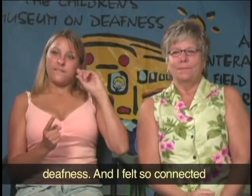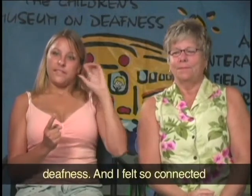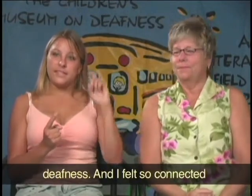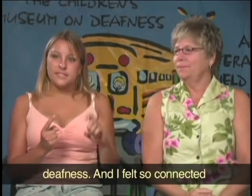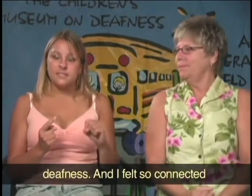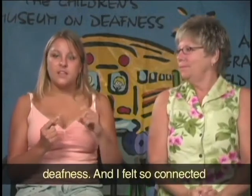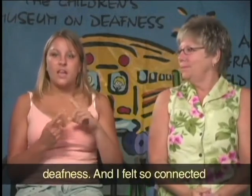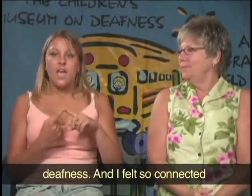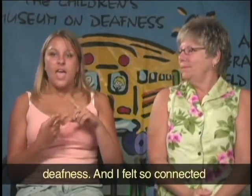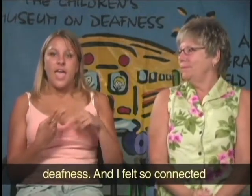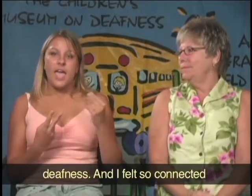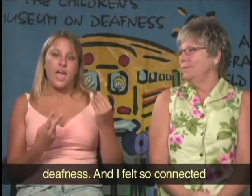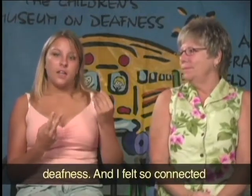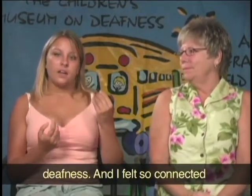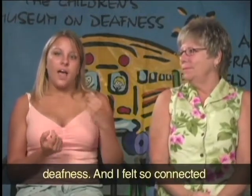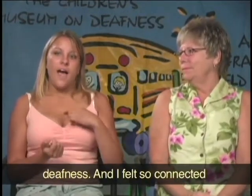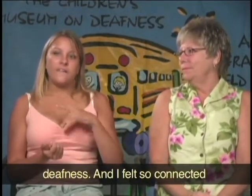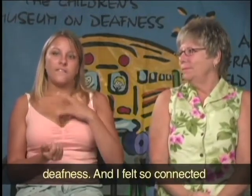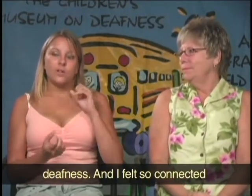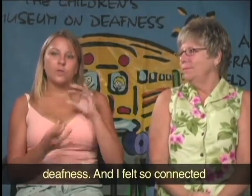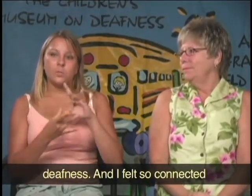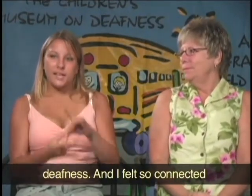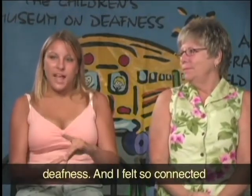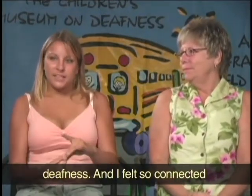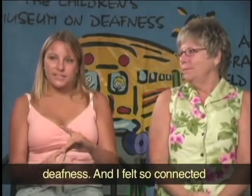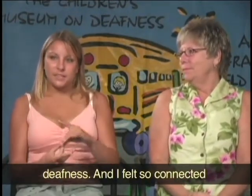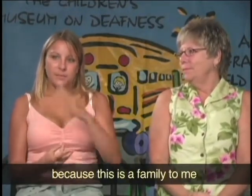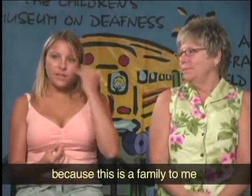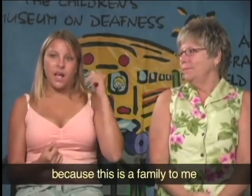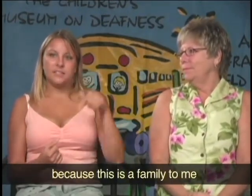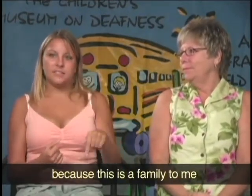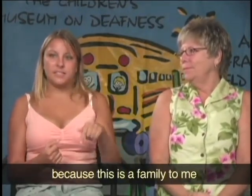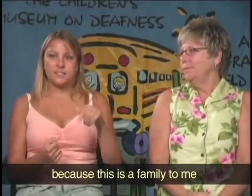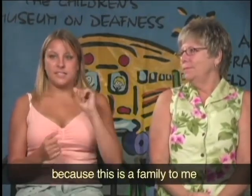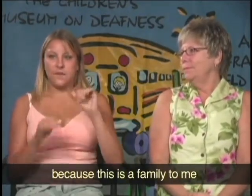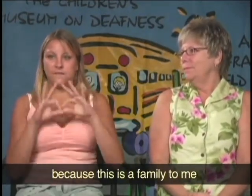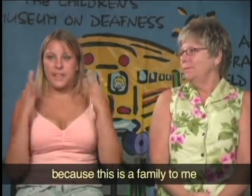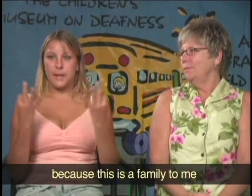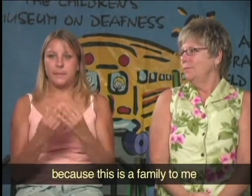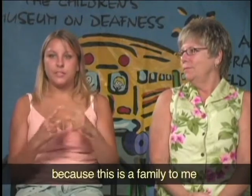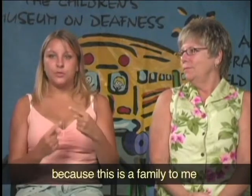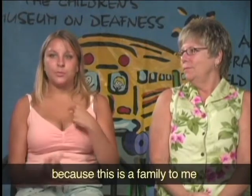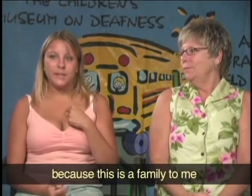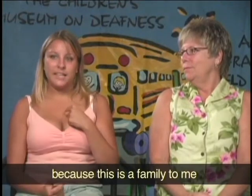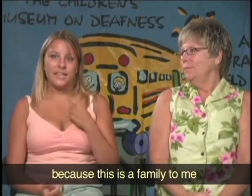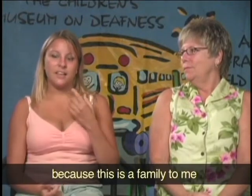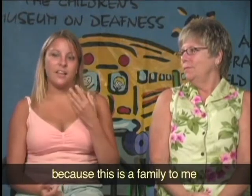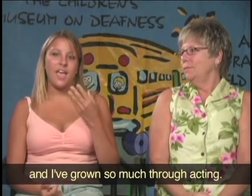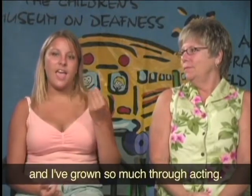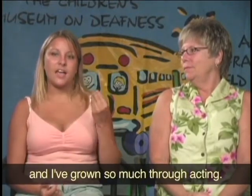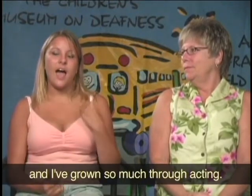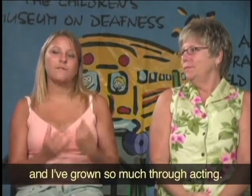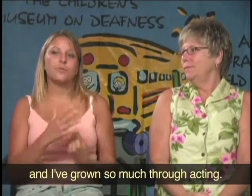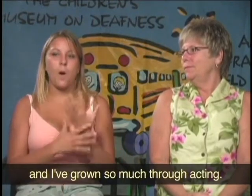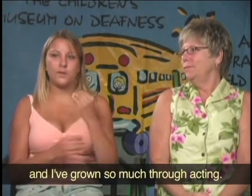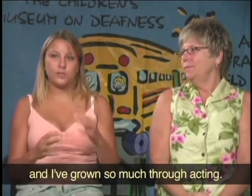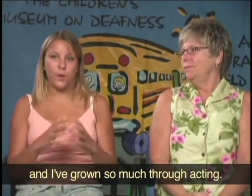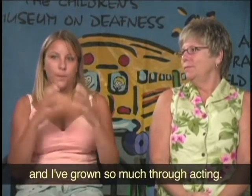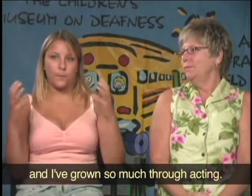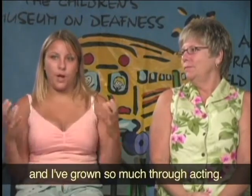faculty and I found some connections with the kind of that they have been able to be and I've always shown my